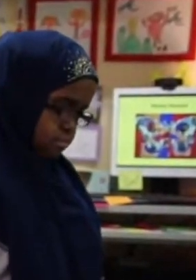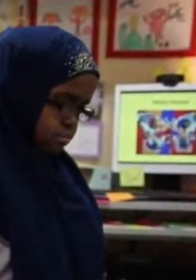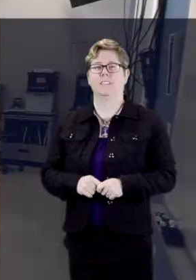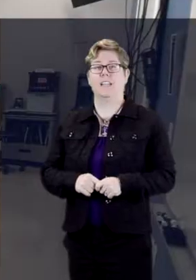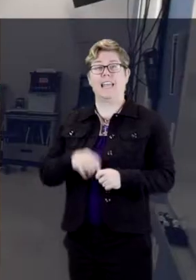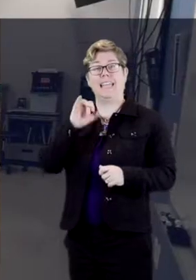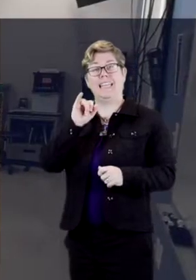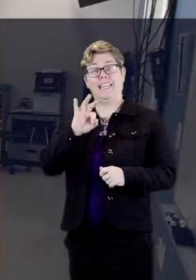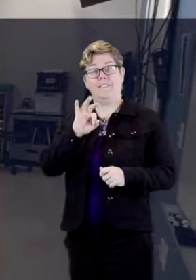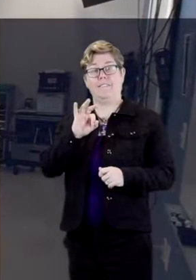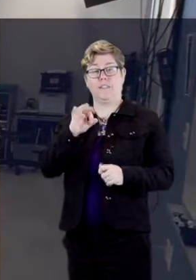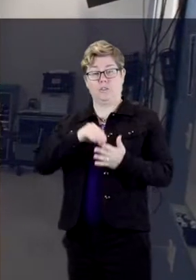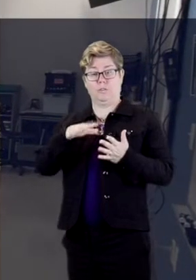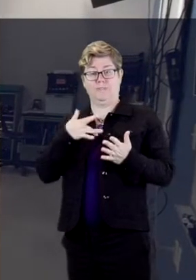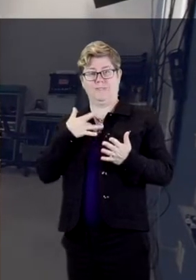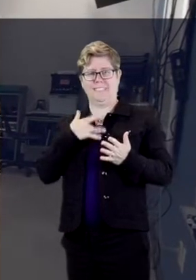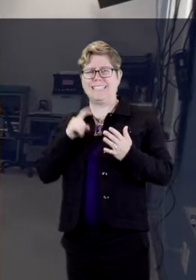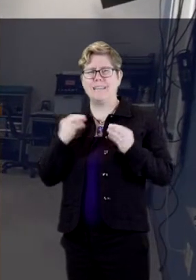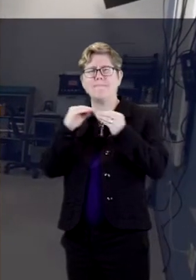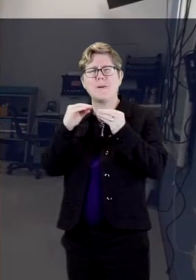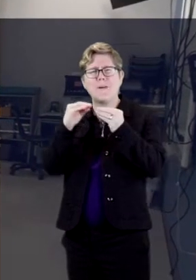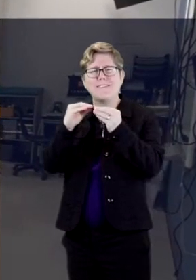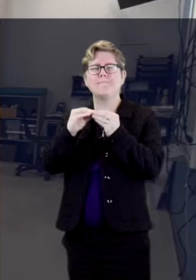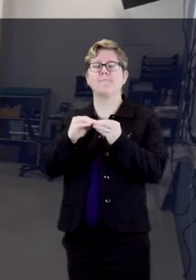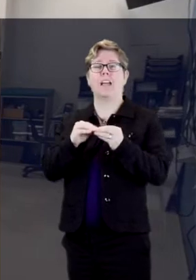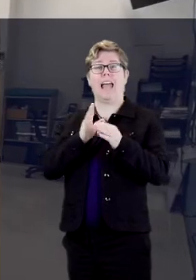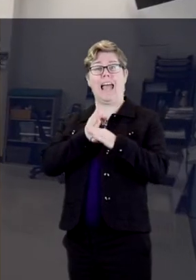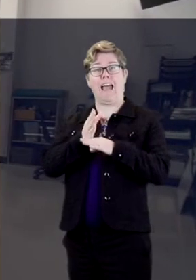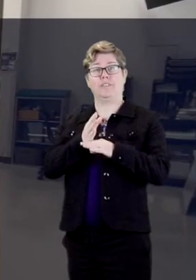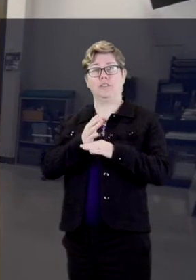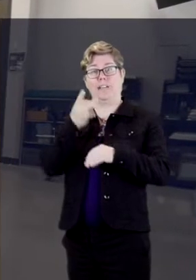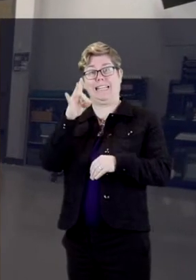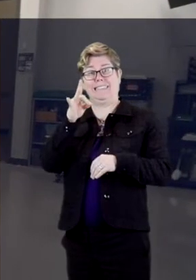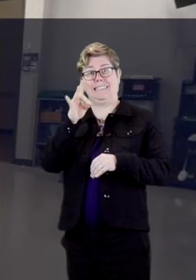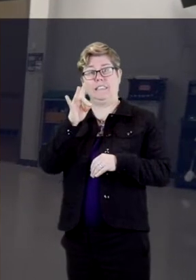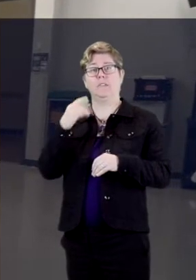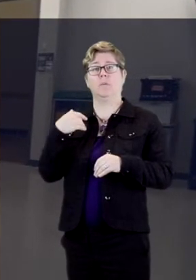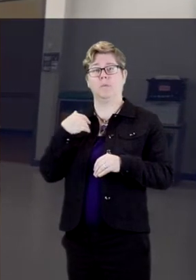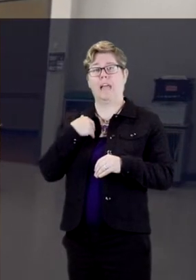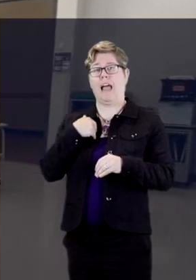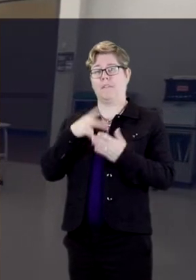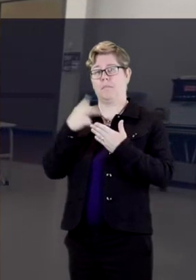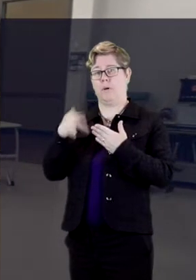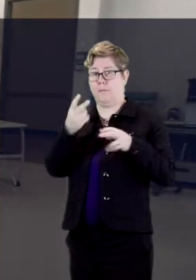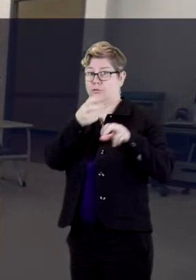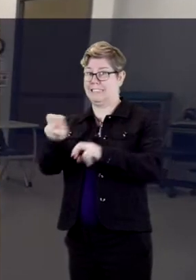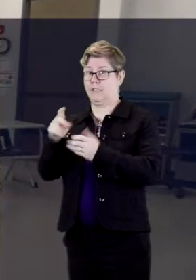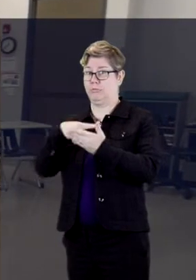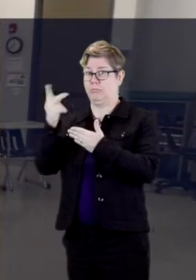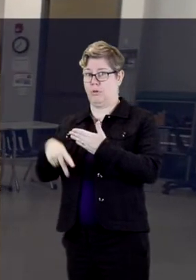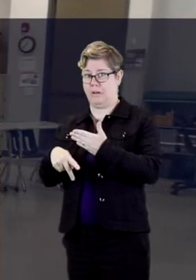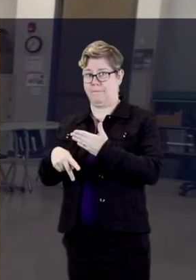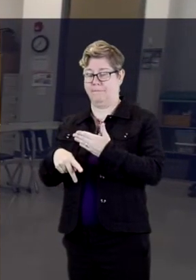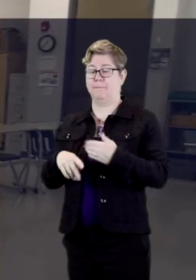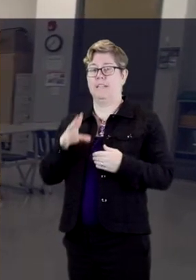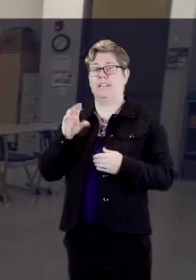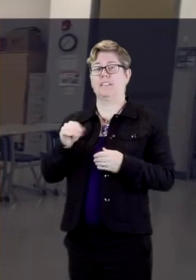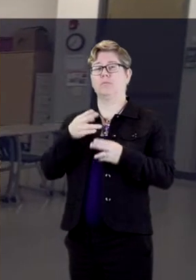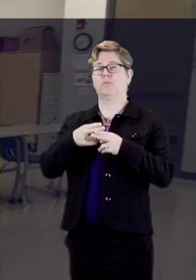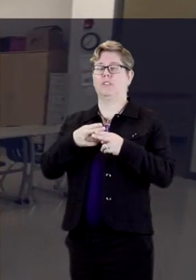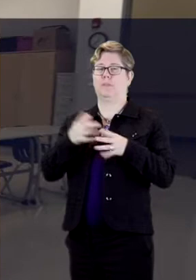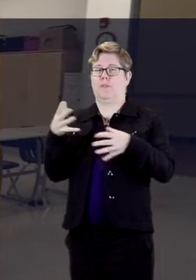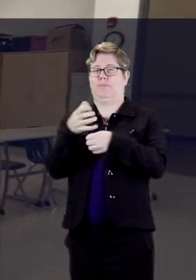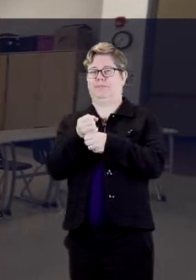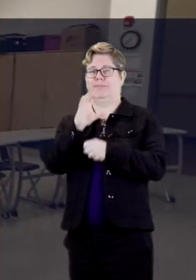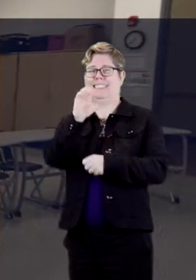If our students are feeling that they may need more education beyond the age of 18, we